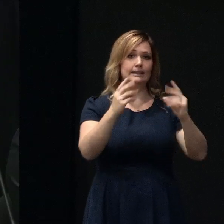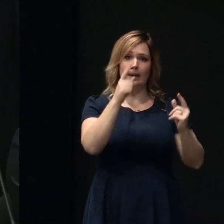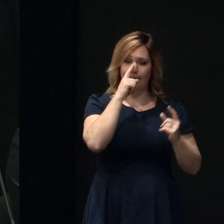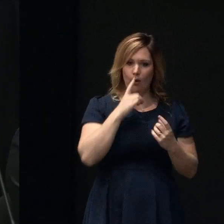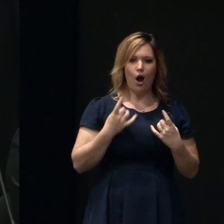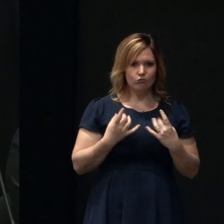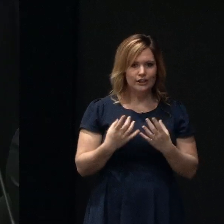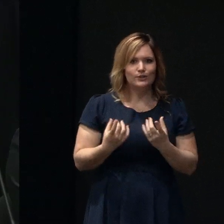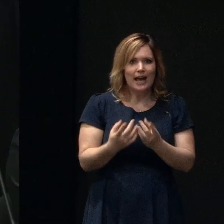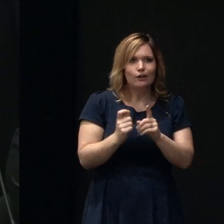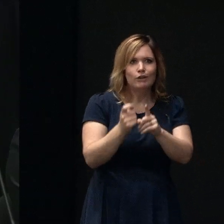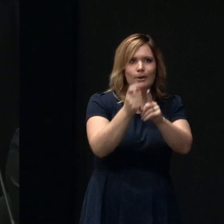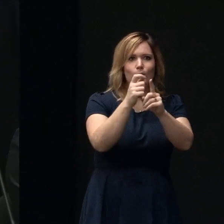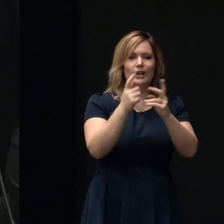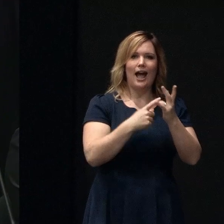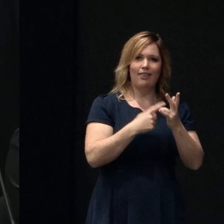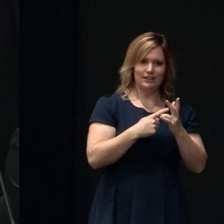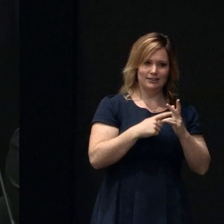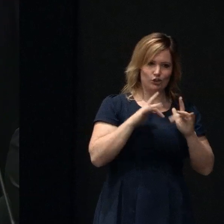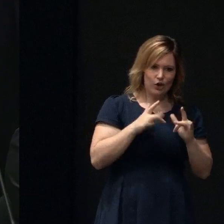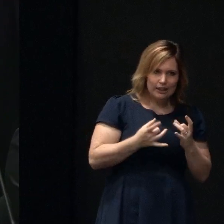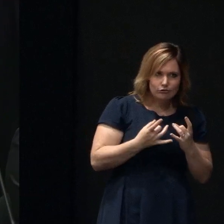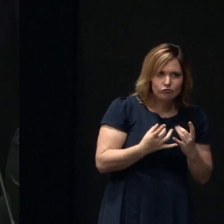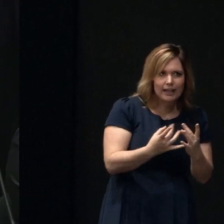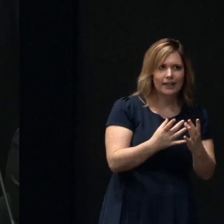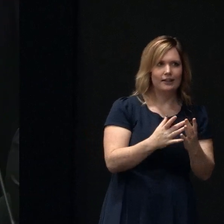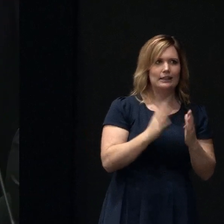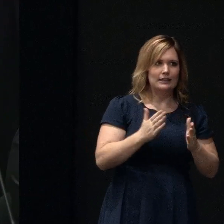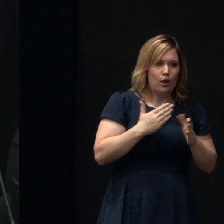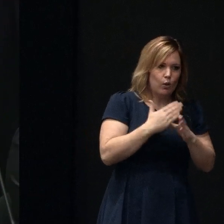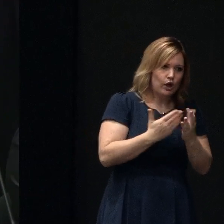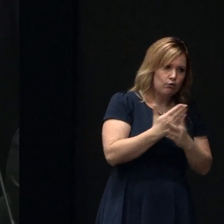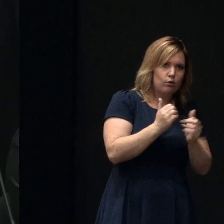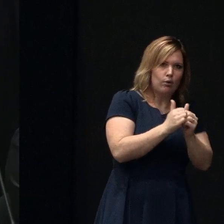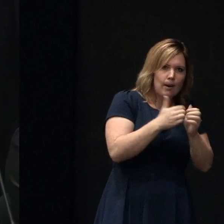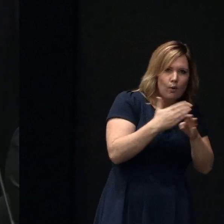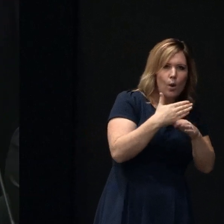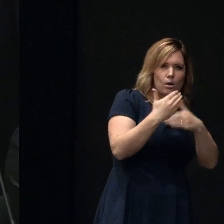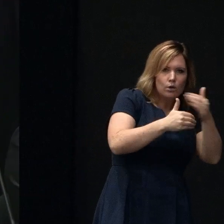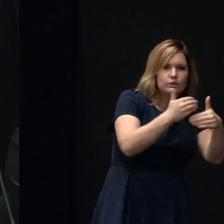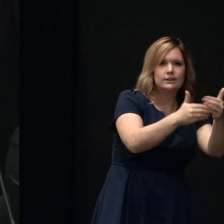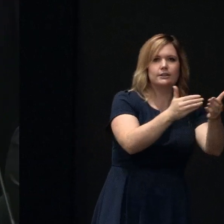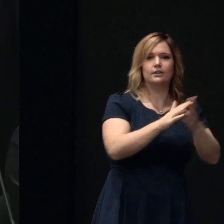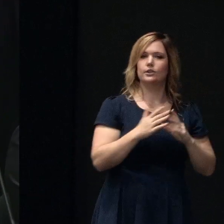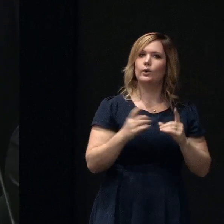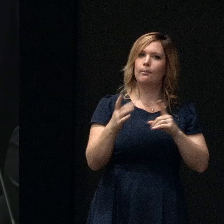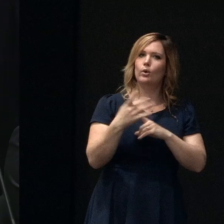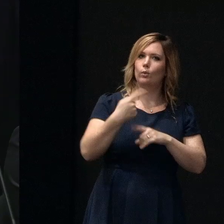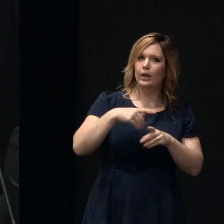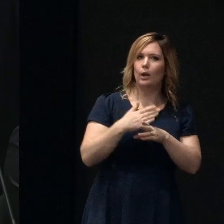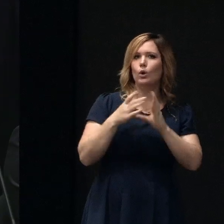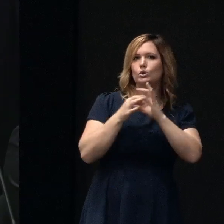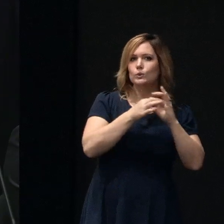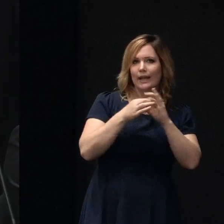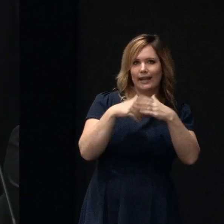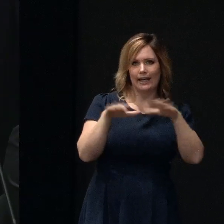rebuilding and move on and others are still working through the process so I think it's really important to stress that we work together as a team we